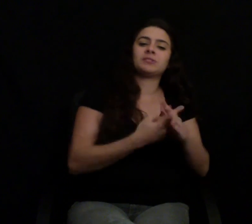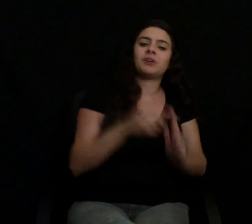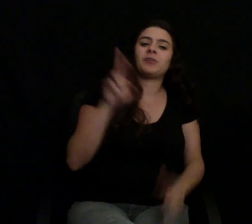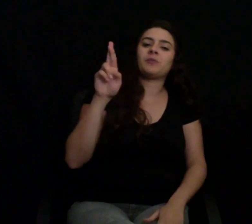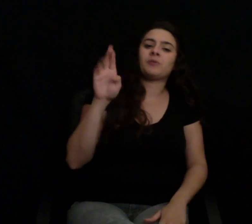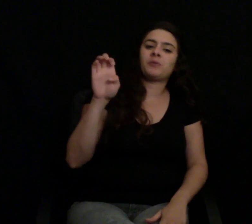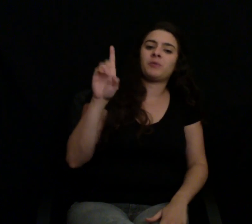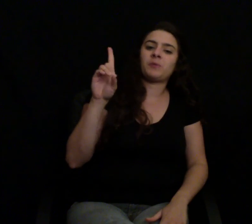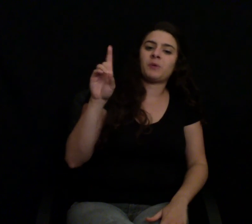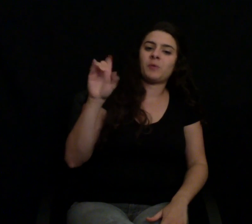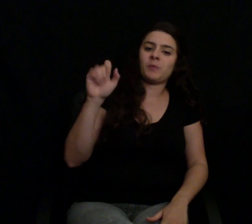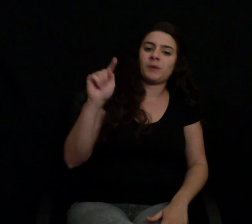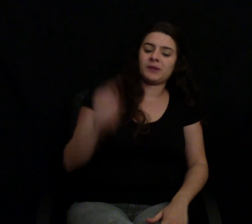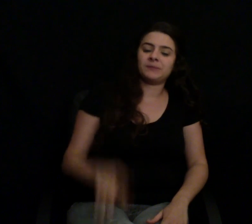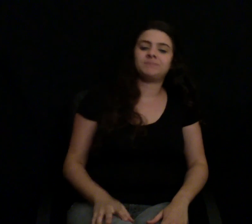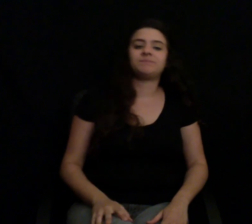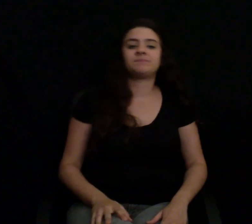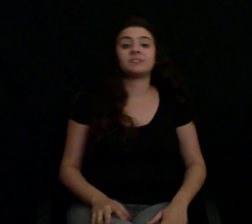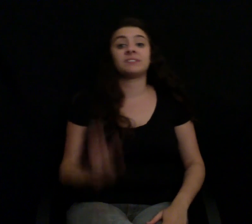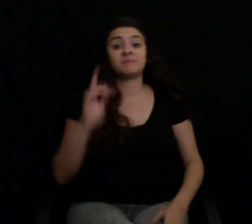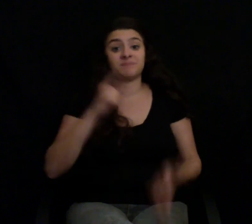next week when we do this again on Upvoted by Reddit.